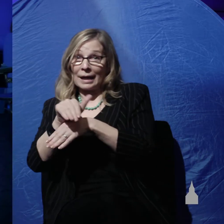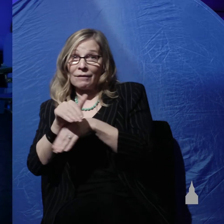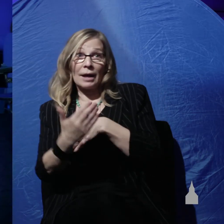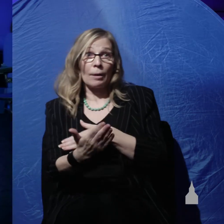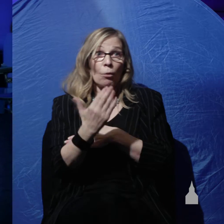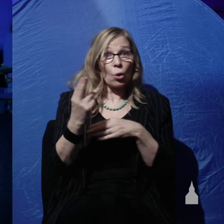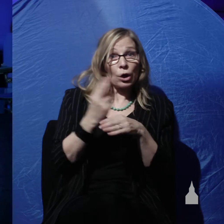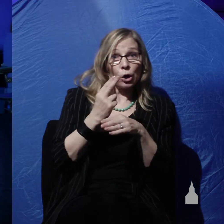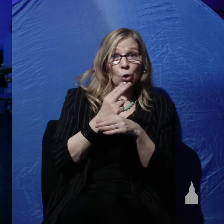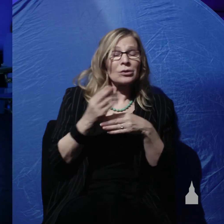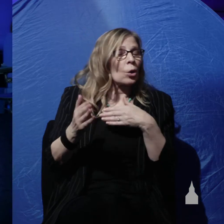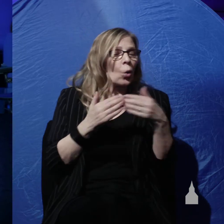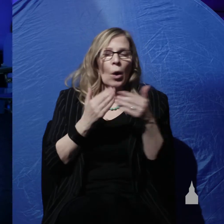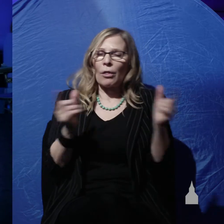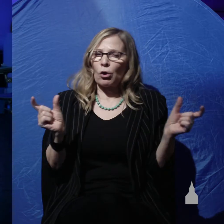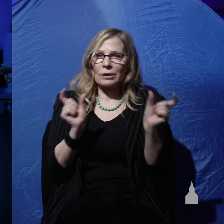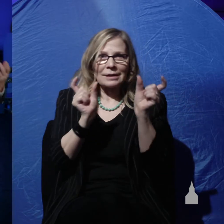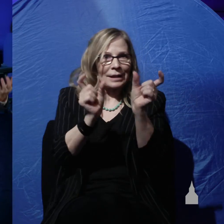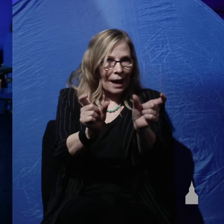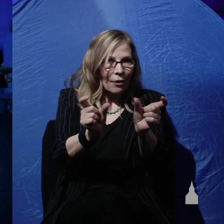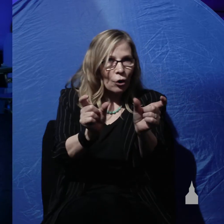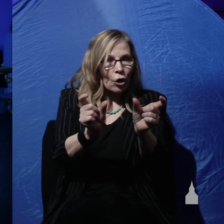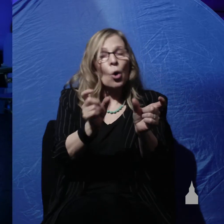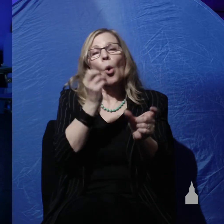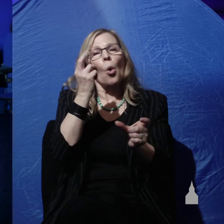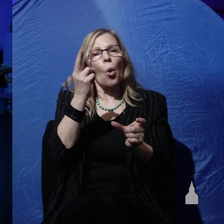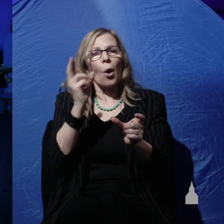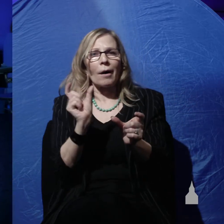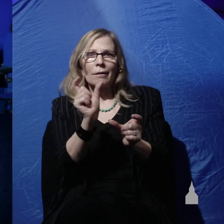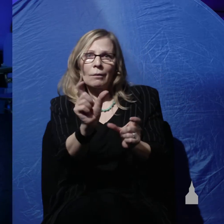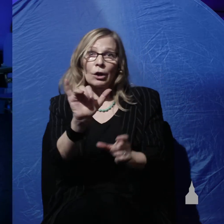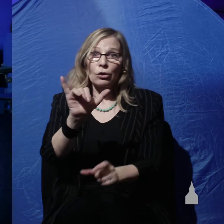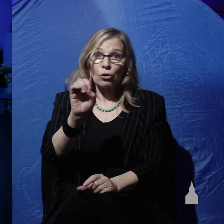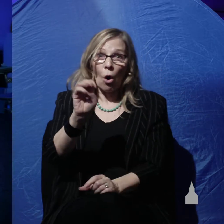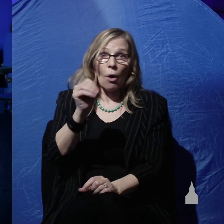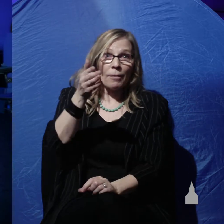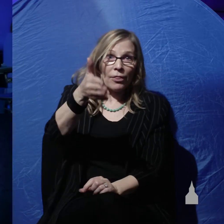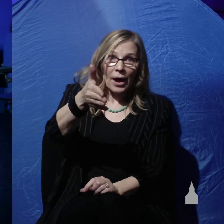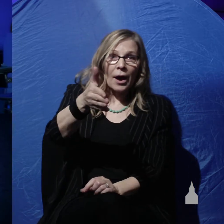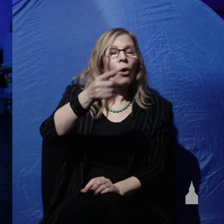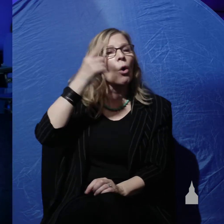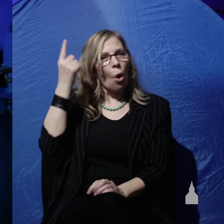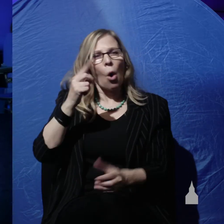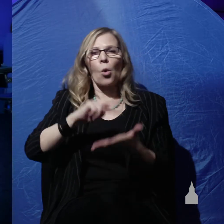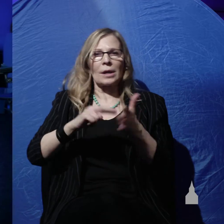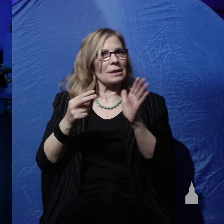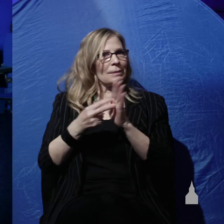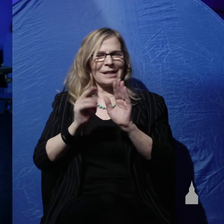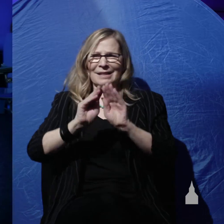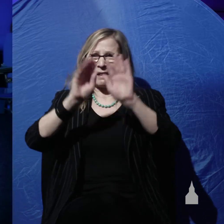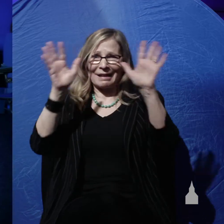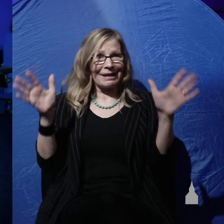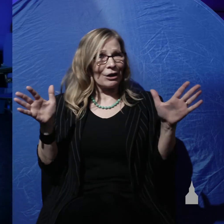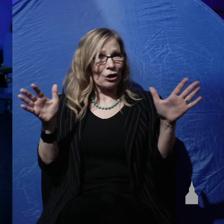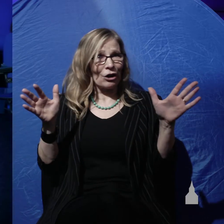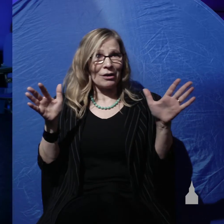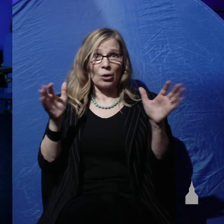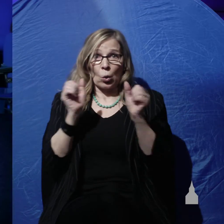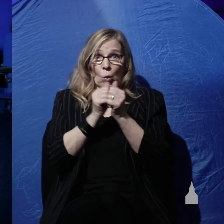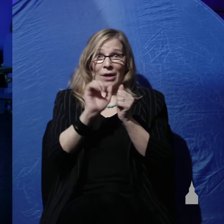they're used together in context, or in a context, it always means it's clear from the context, it always means